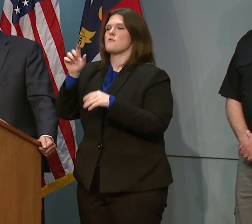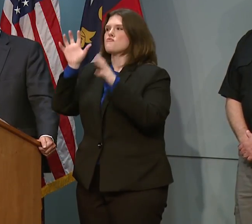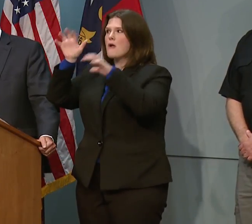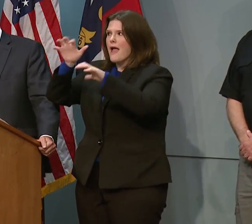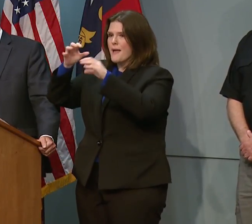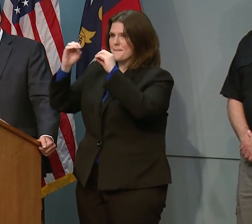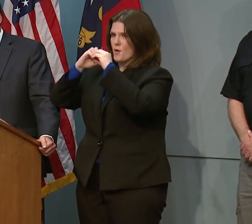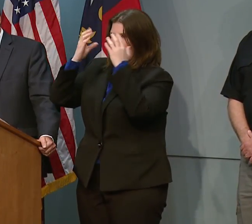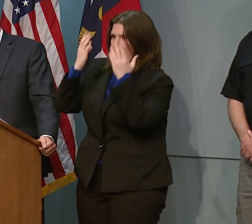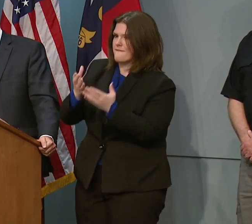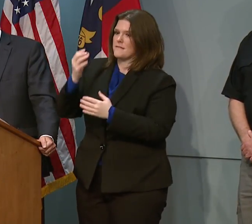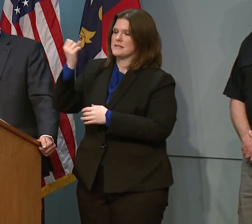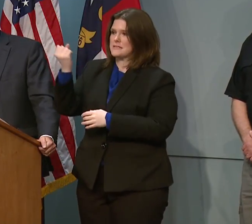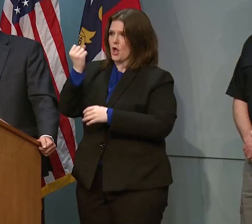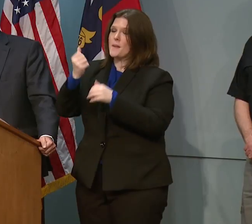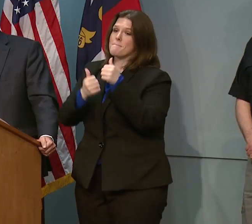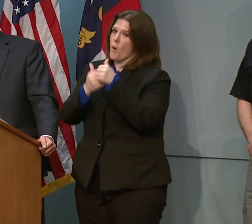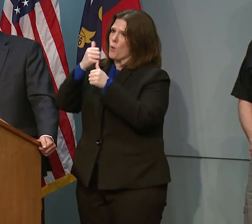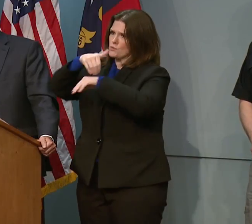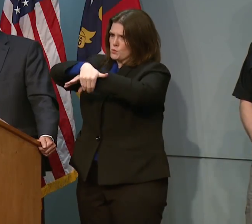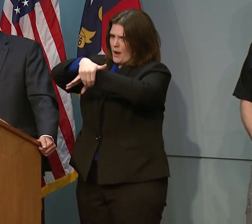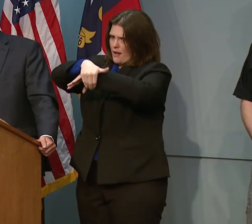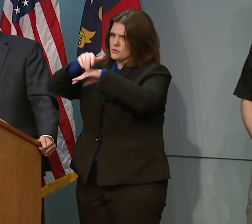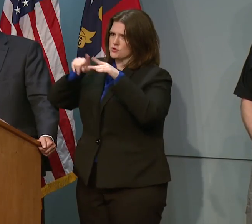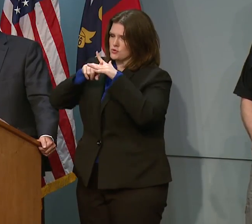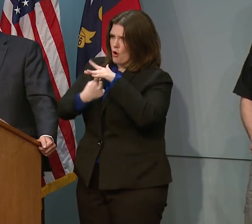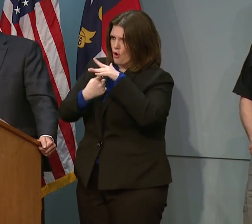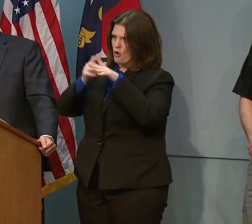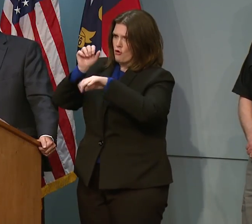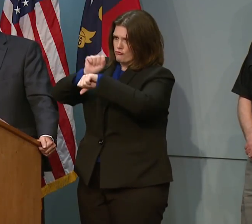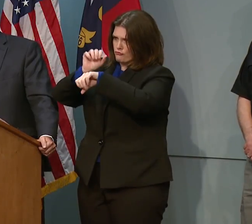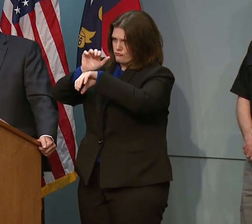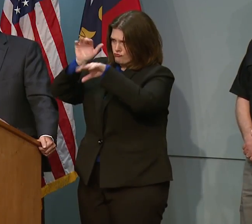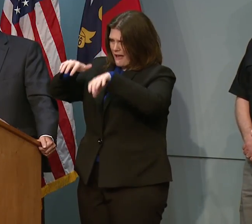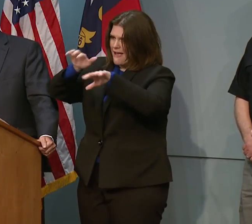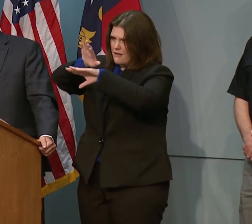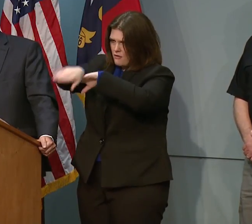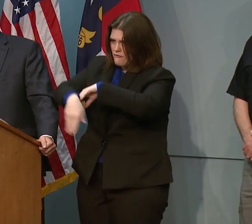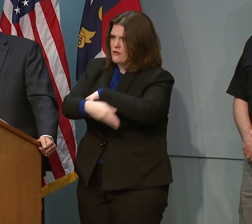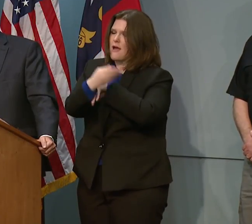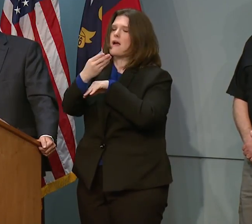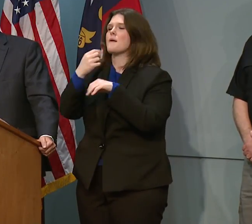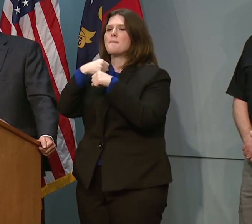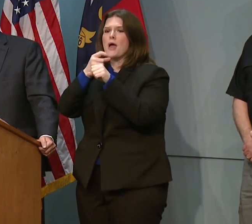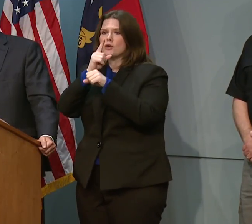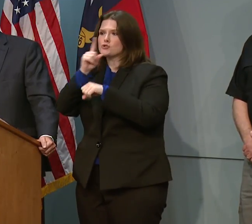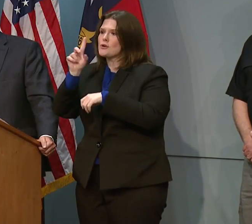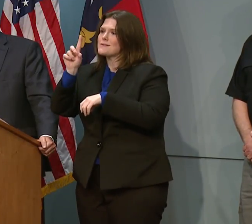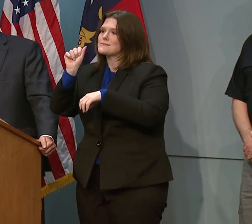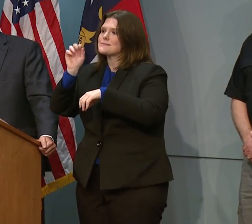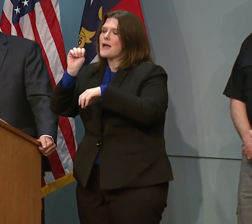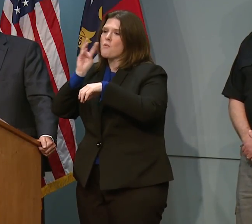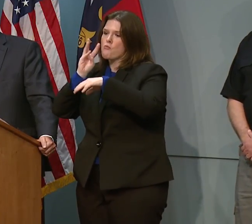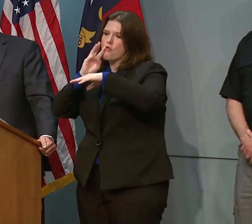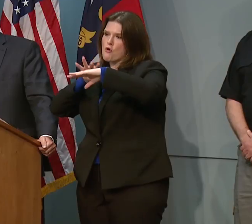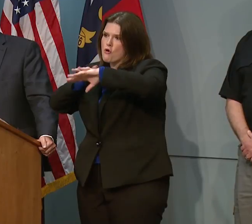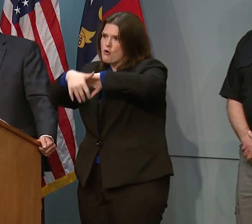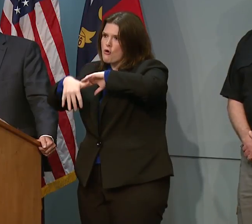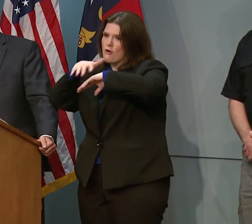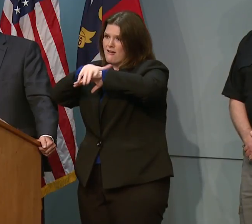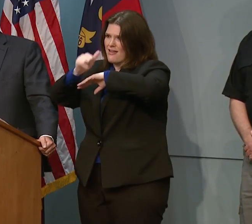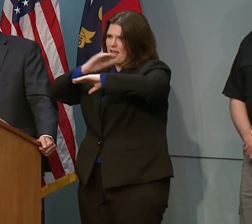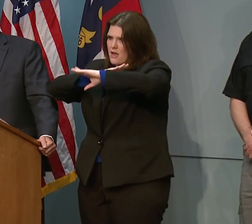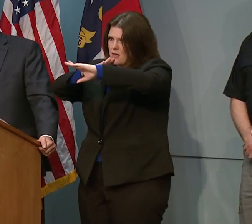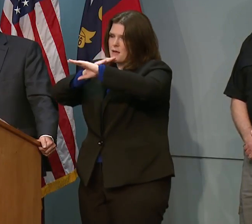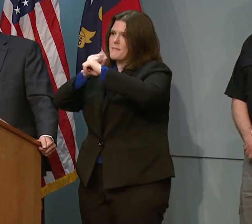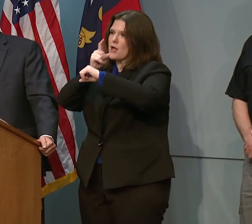coming, although much of the rain is starting tonight. Also, we're making sure our dams are checked, that we're recently weakened from